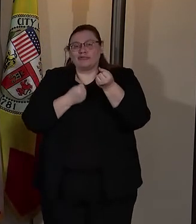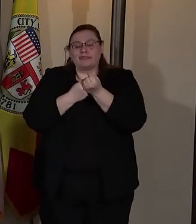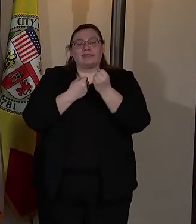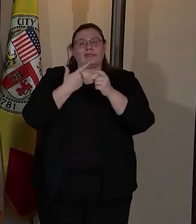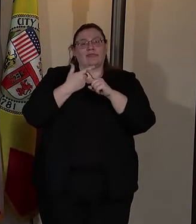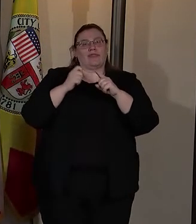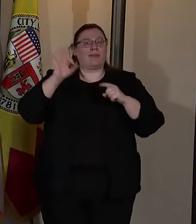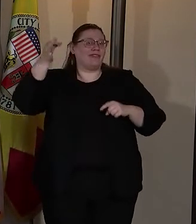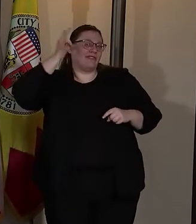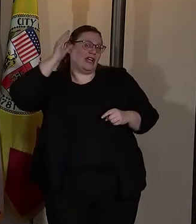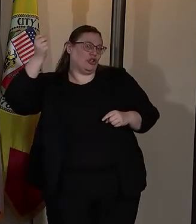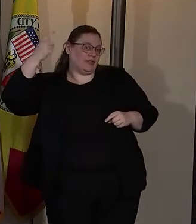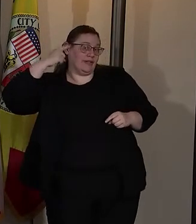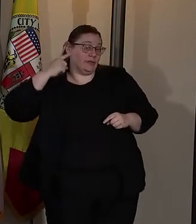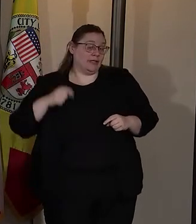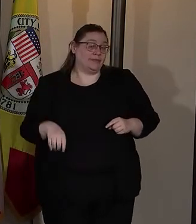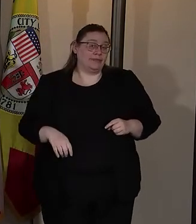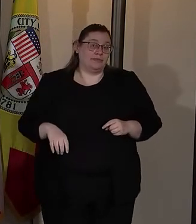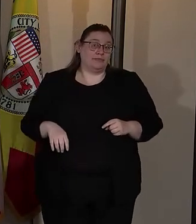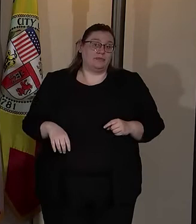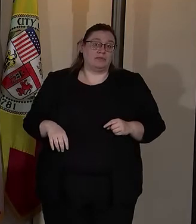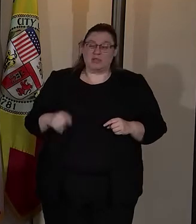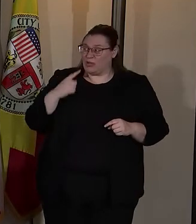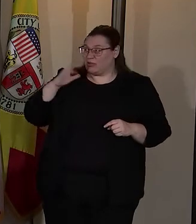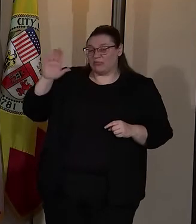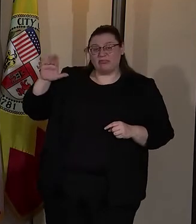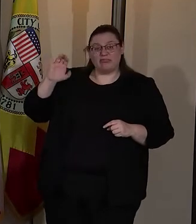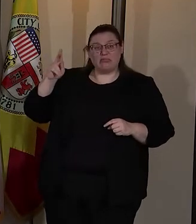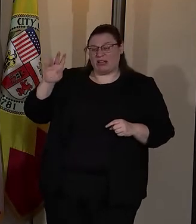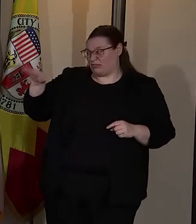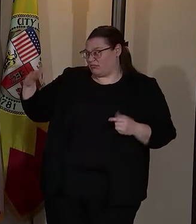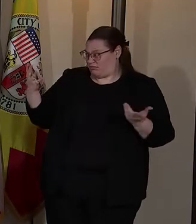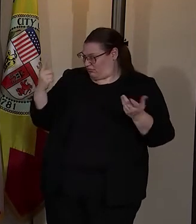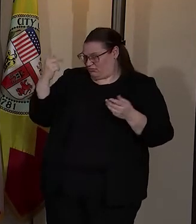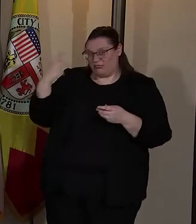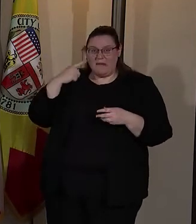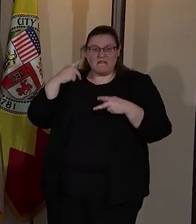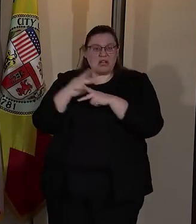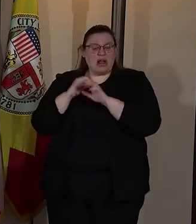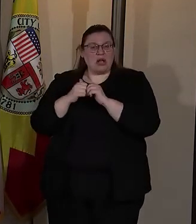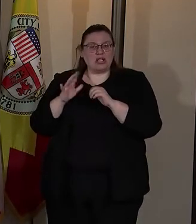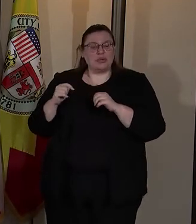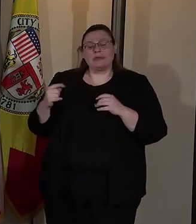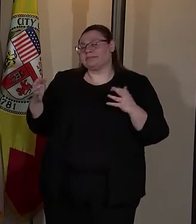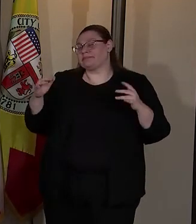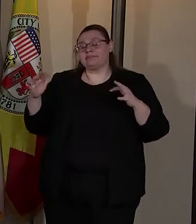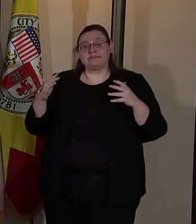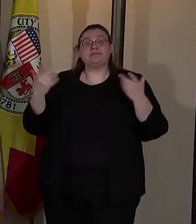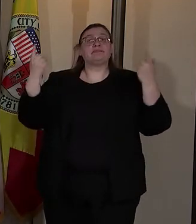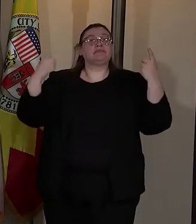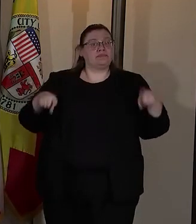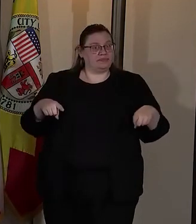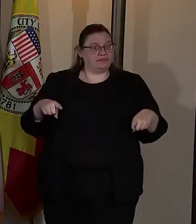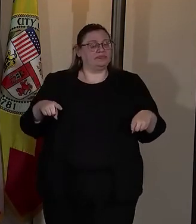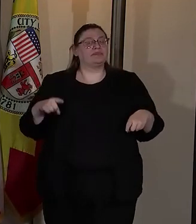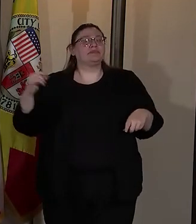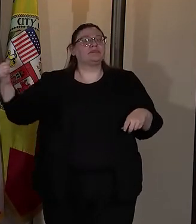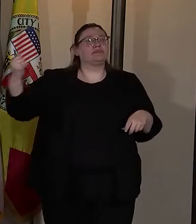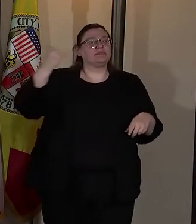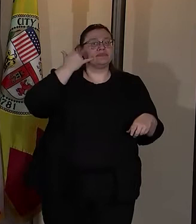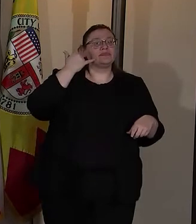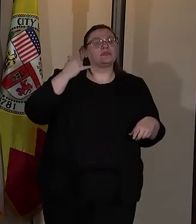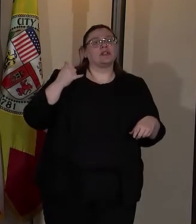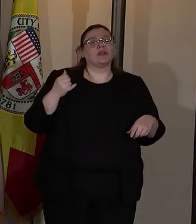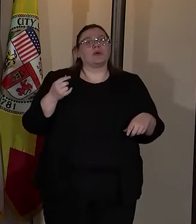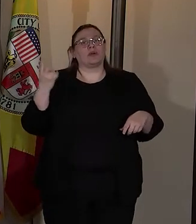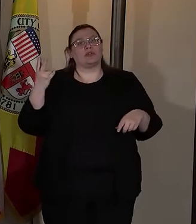the federal government. I said, let's figure out how to do it. And so shortly after that, I get a call from the Tengarides. There were two